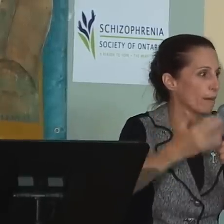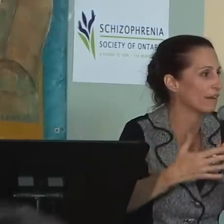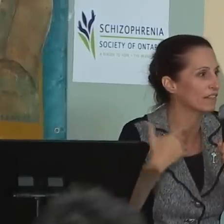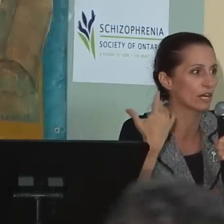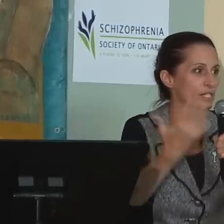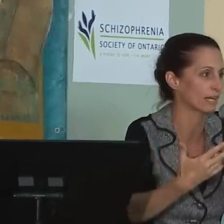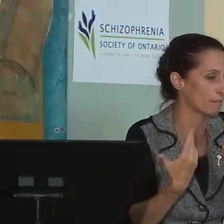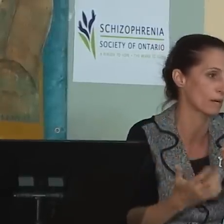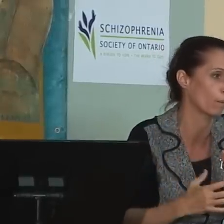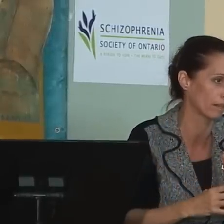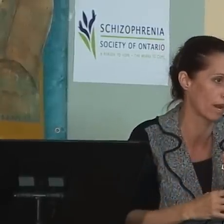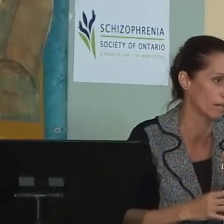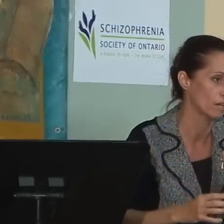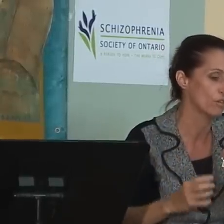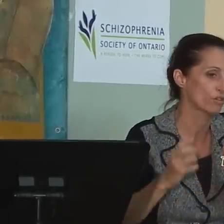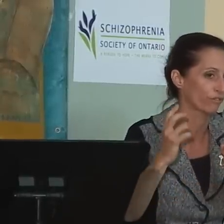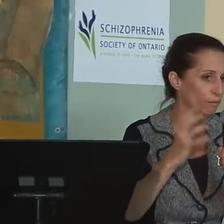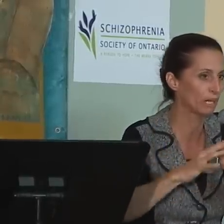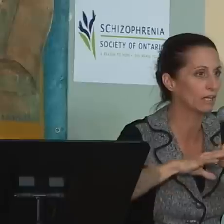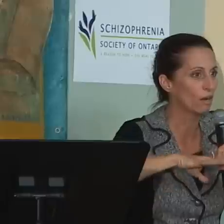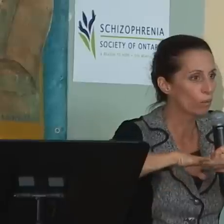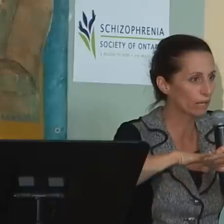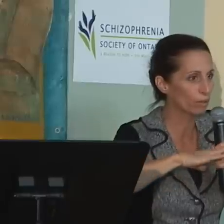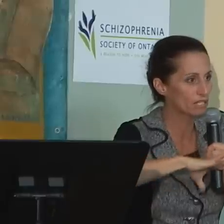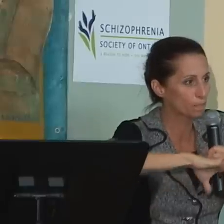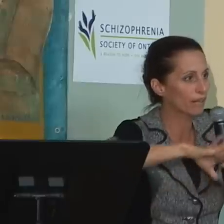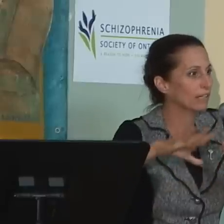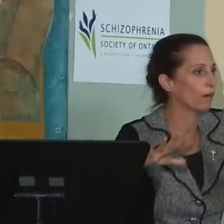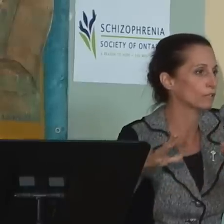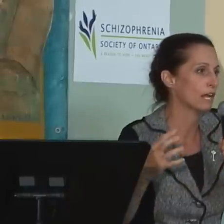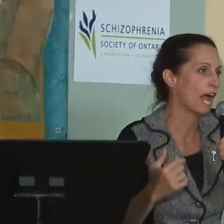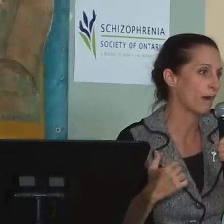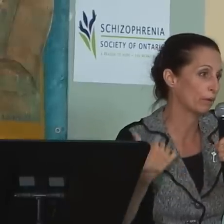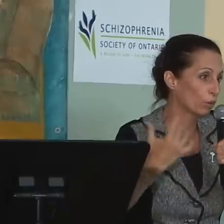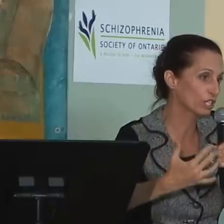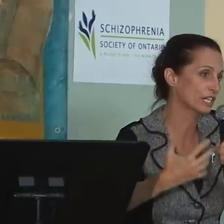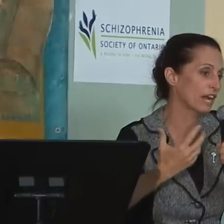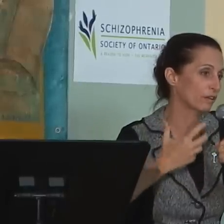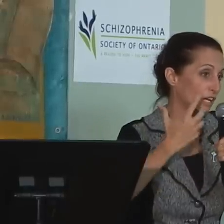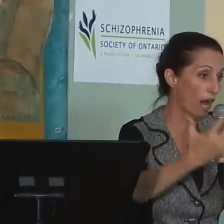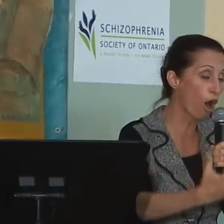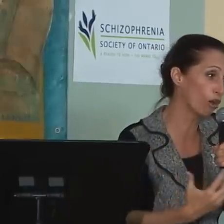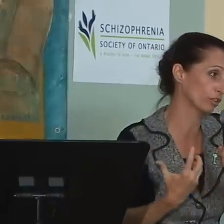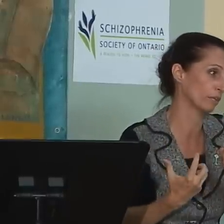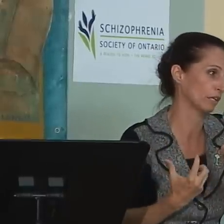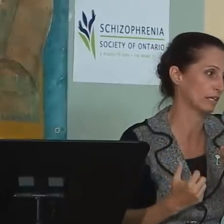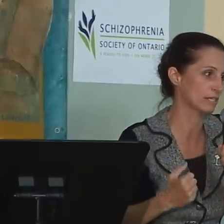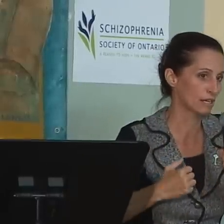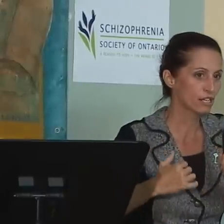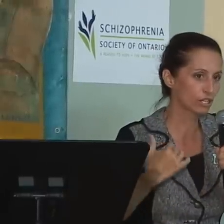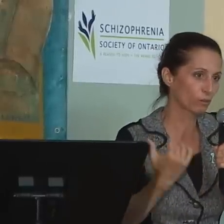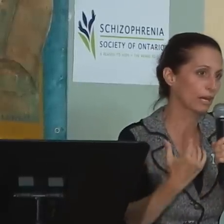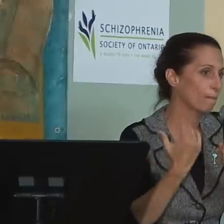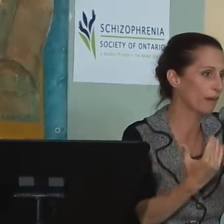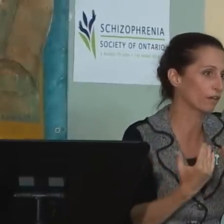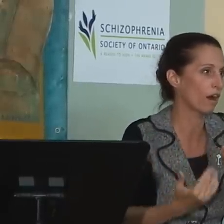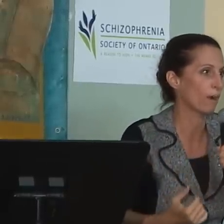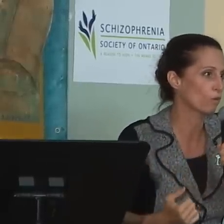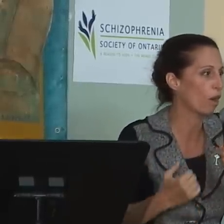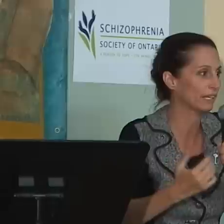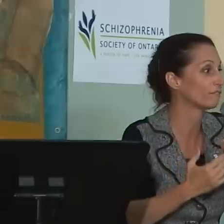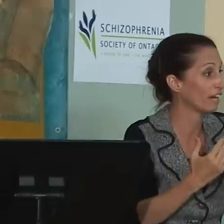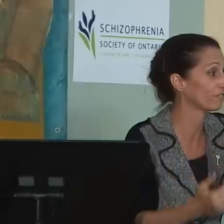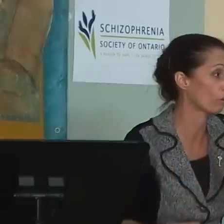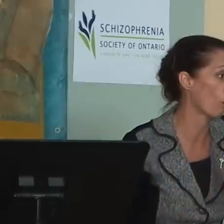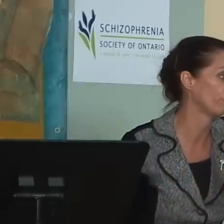to deal with the crime and everything else that comes up with that. So for me, we spread it out and we work together in all communities to create a better